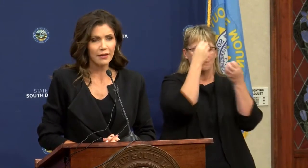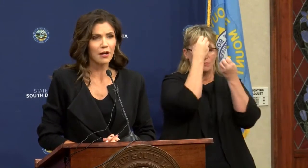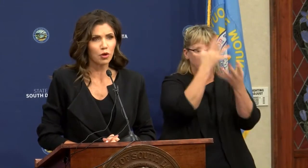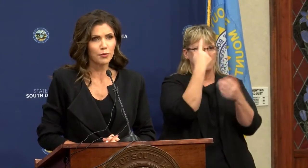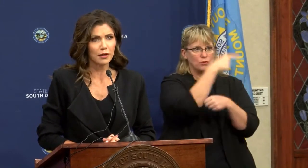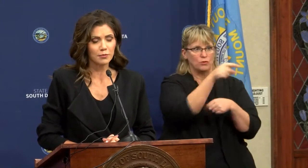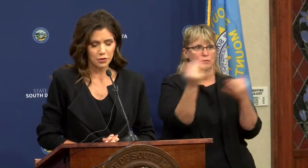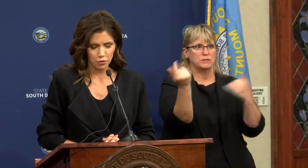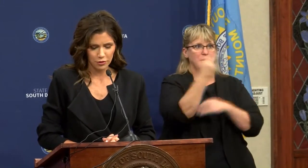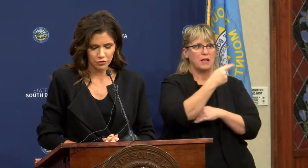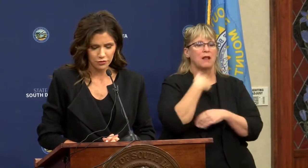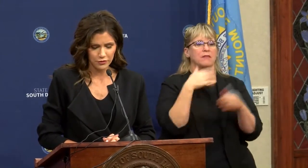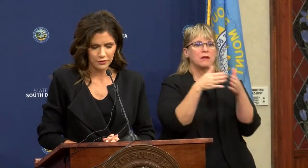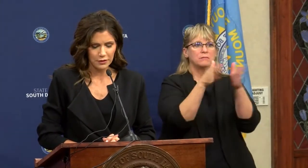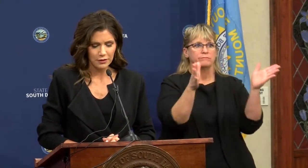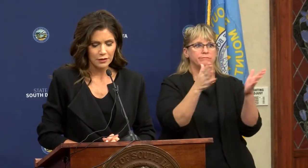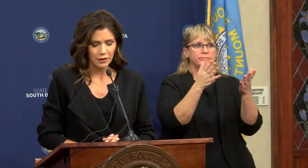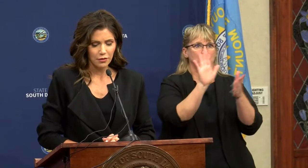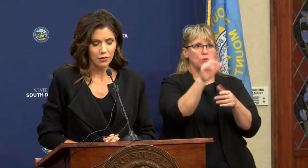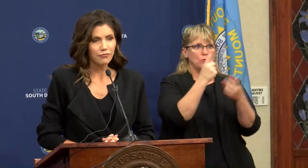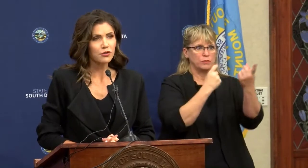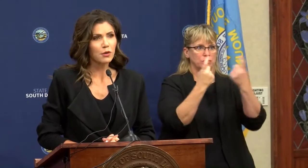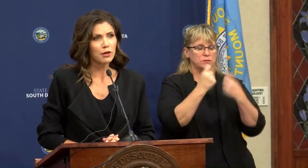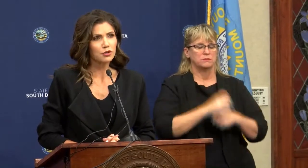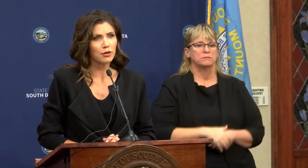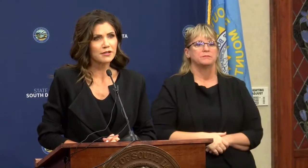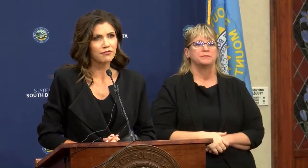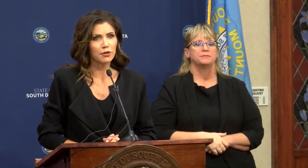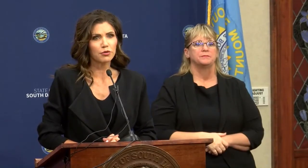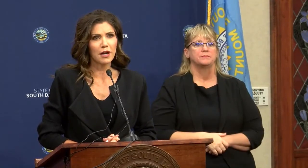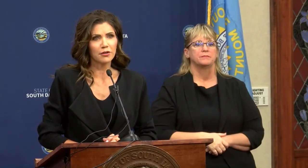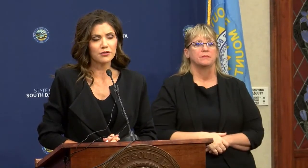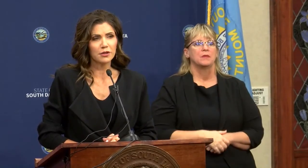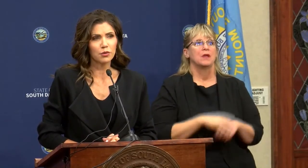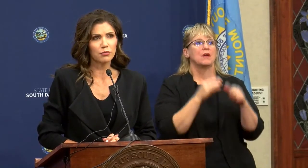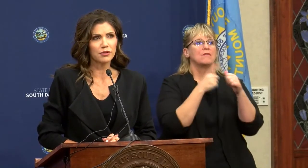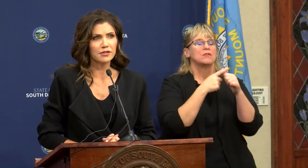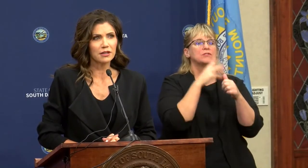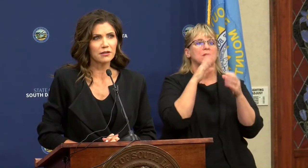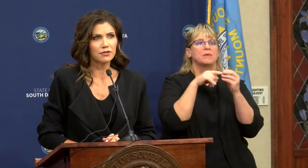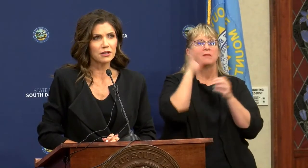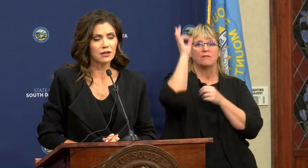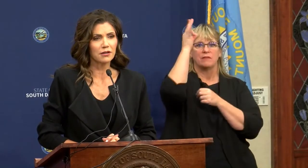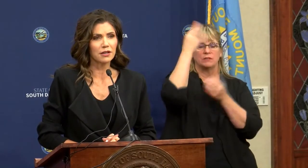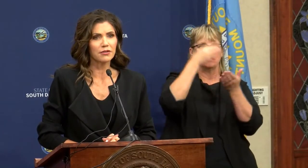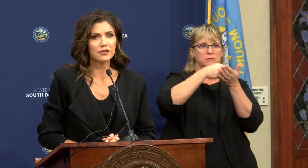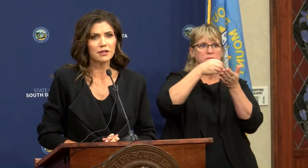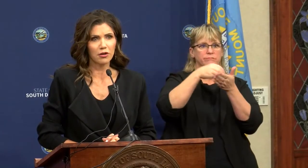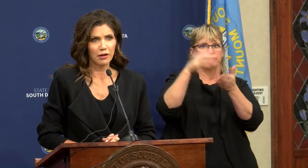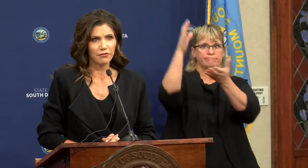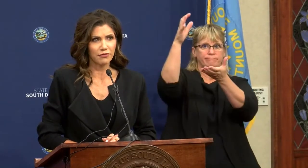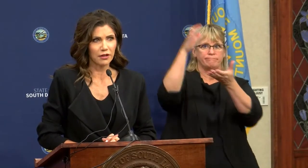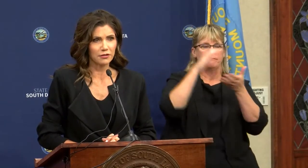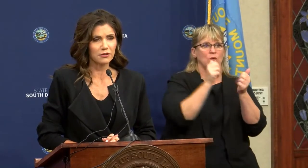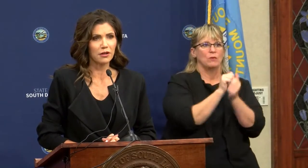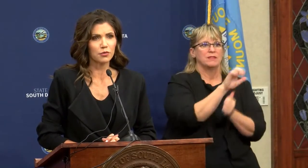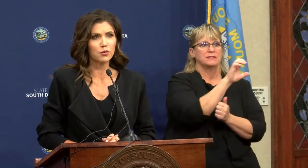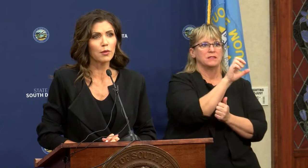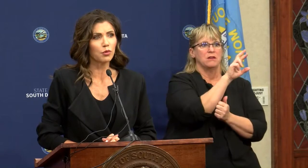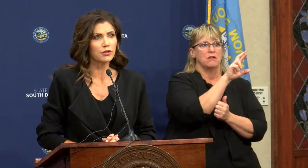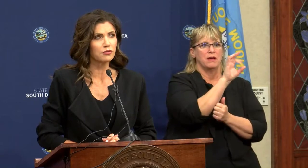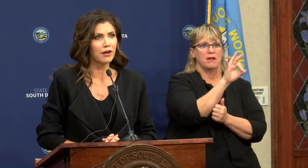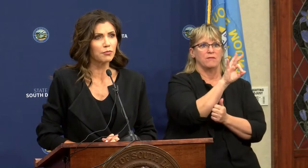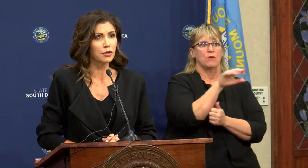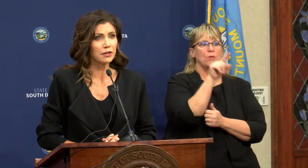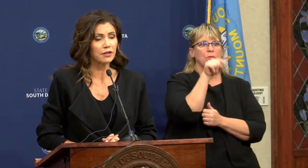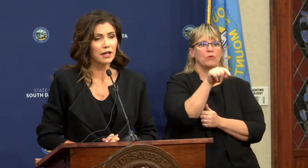and then I'll open it up to your questions. First, I want to address the federal dollars that we received in the CRF fund. It